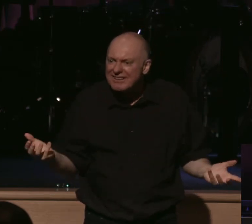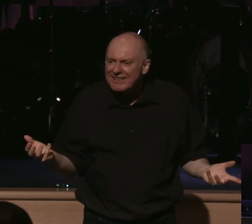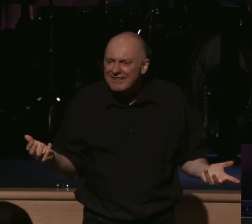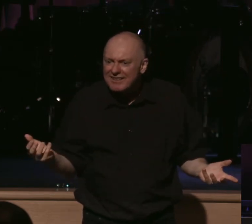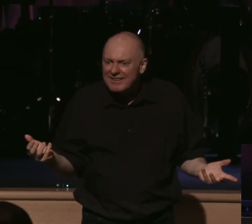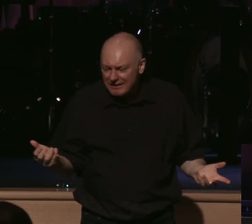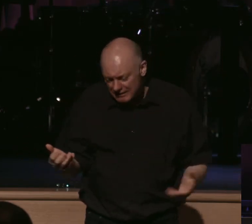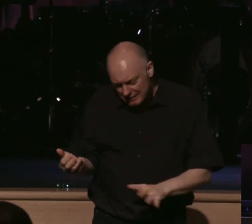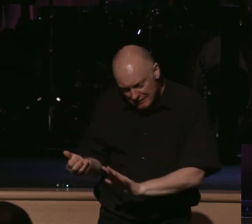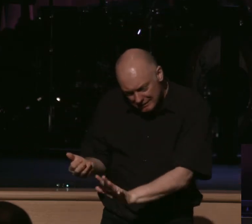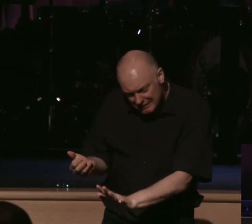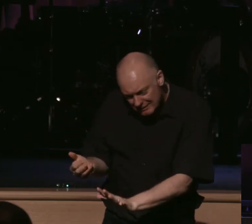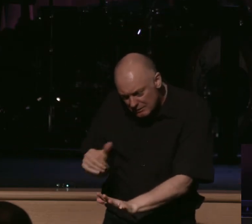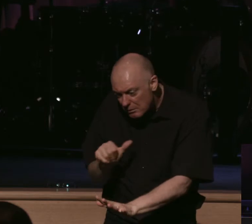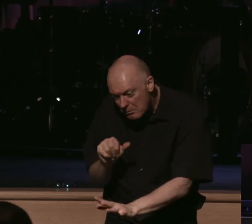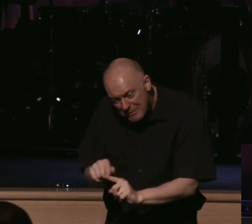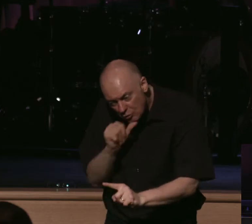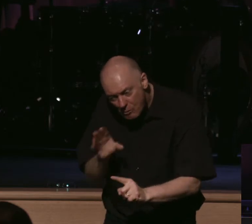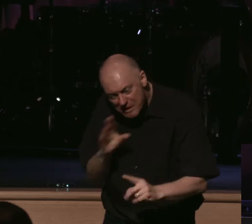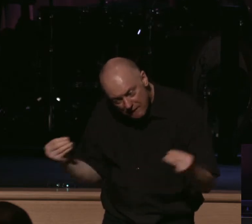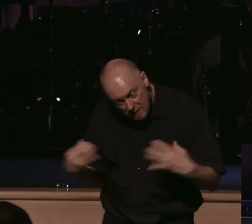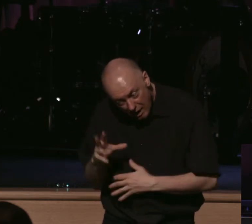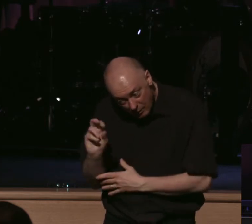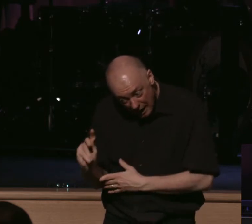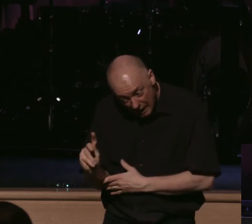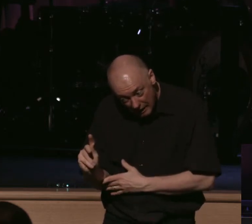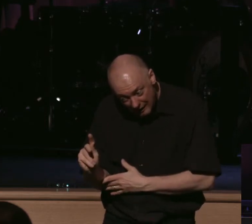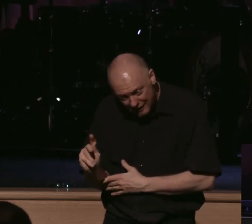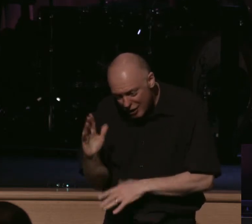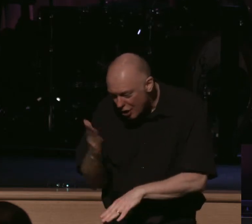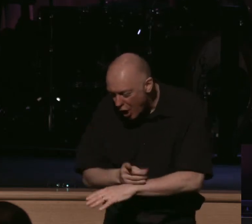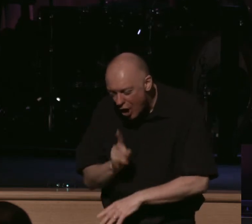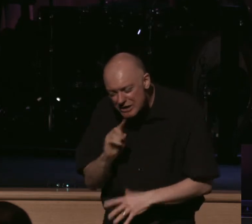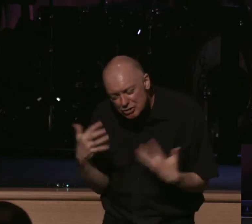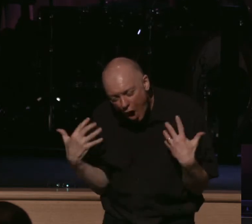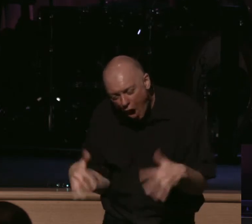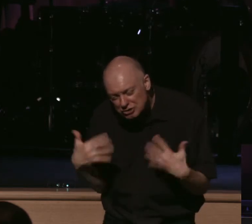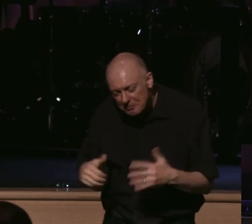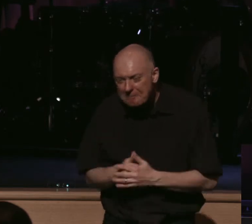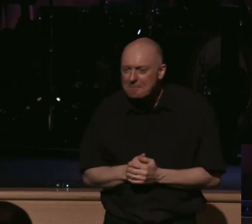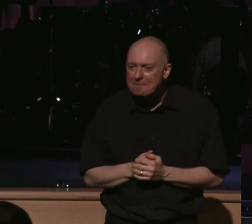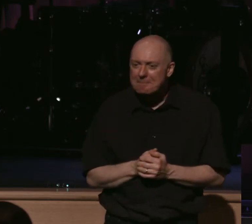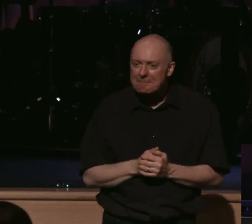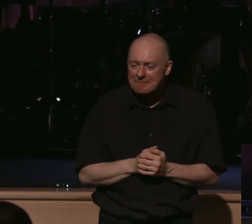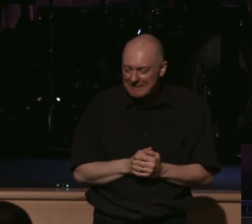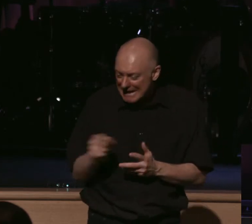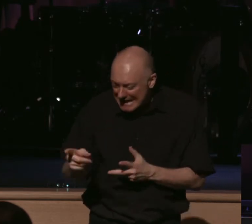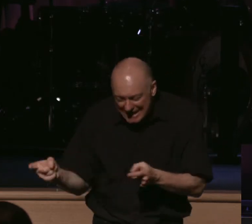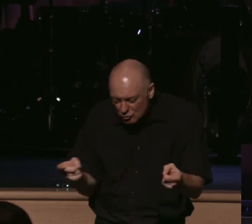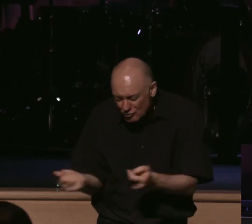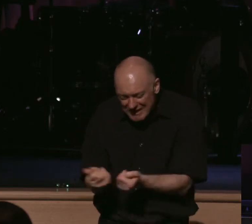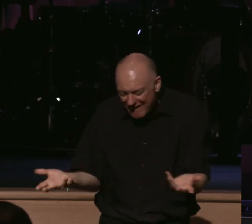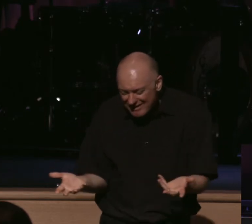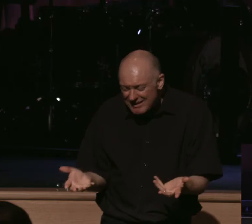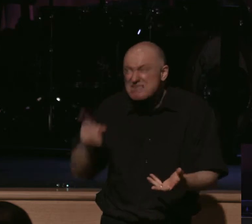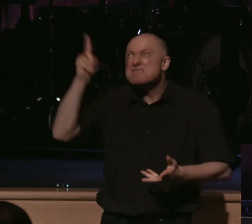Hey, son, but let us not be afraid. Our God is awesome. He holds everything. He is sovereign.